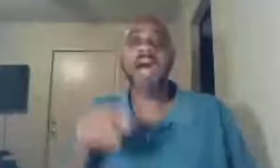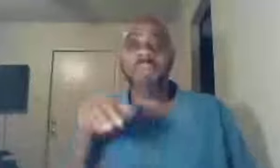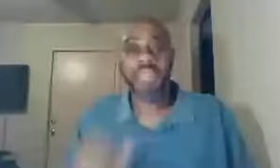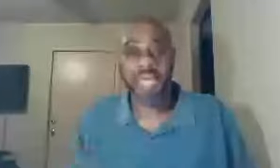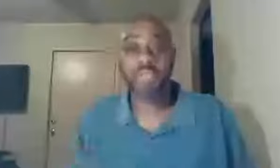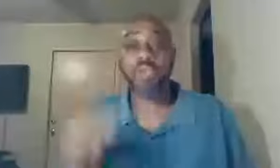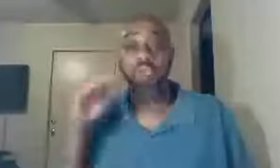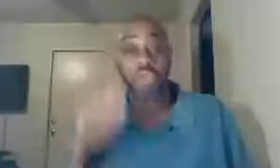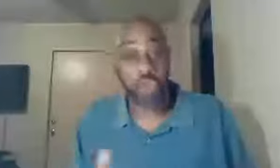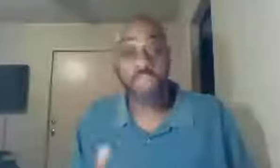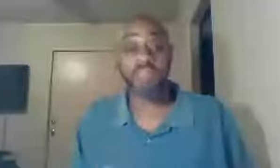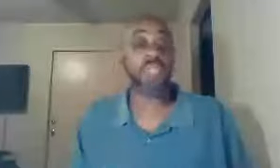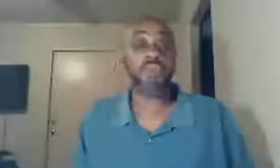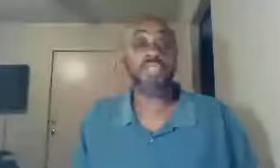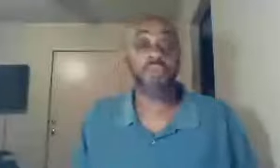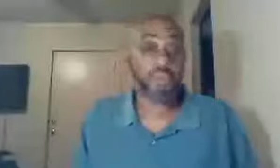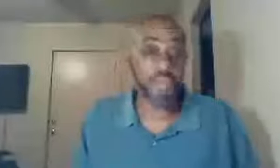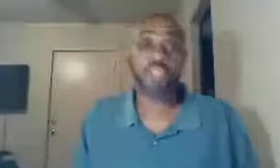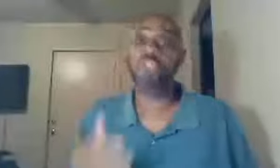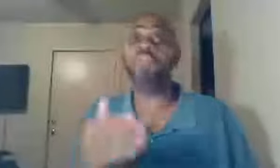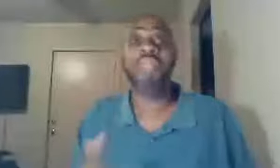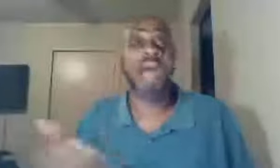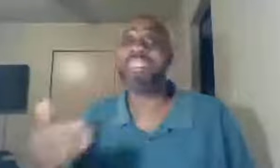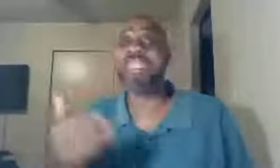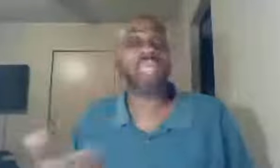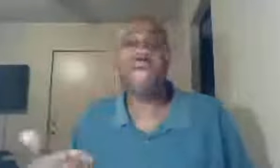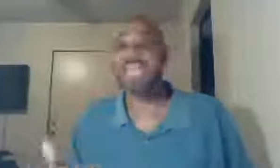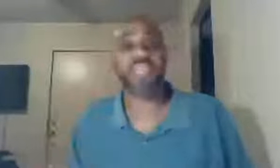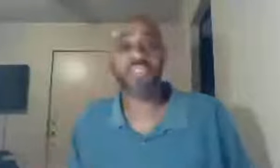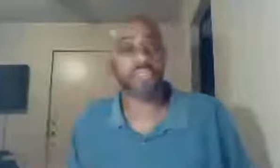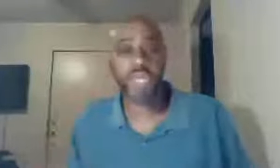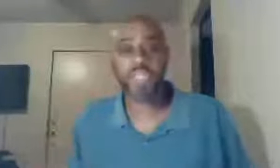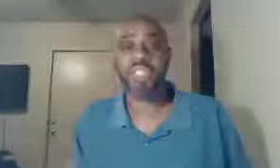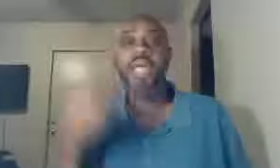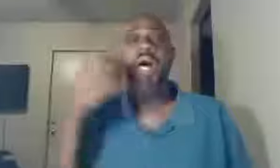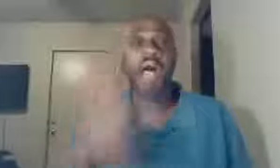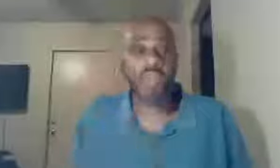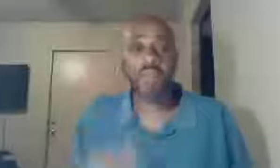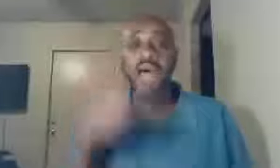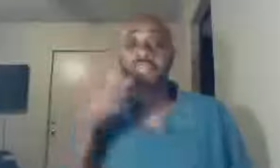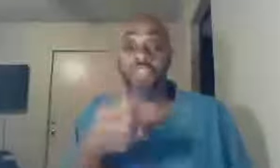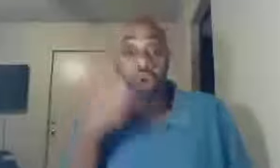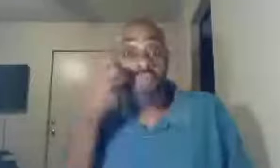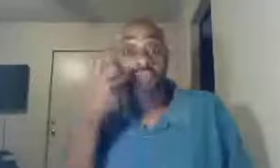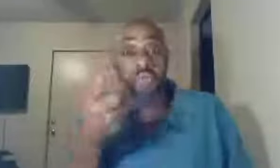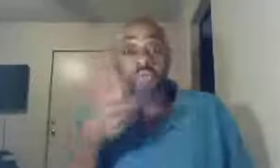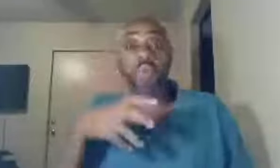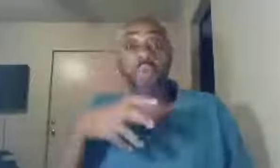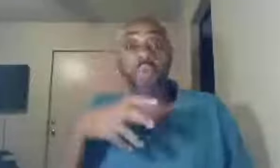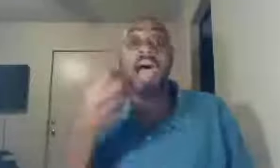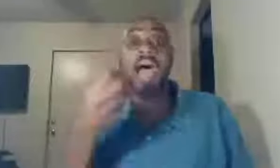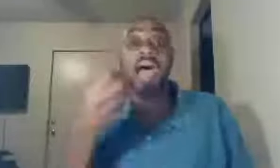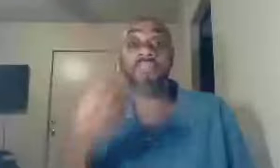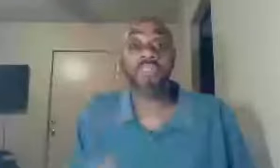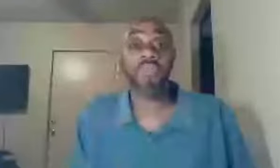I'm telling you, if you truly believe yourself, a Christian, you've got to get out, that situation, otherwise your fruit, what's coming out of you,